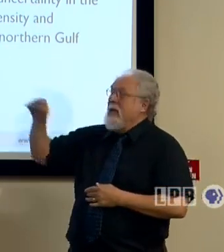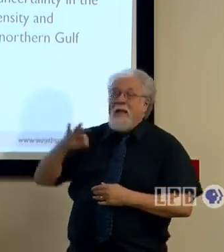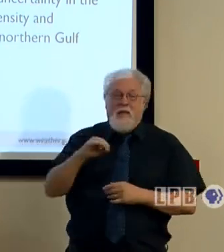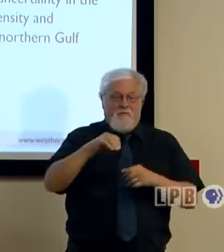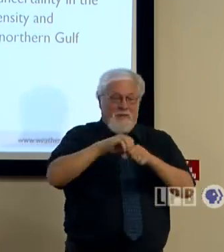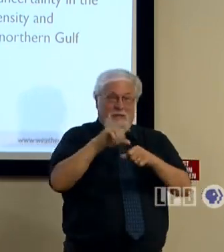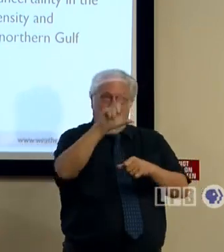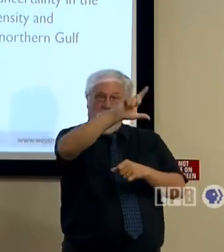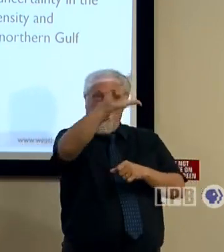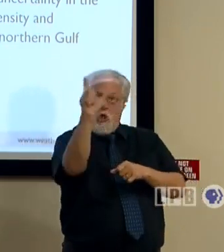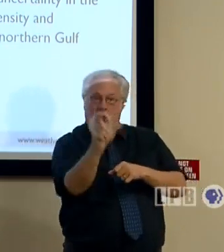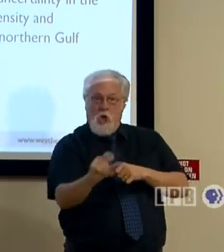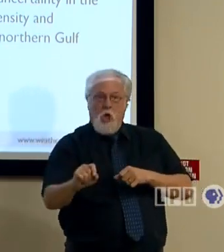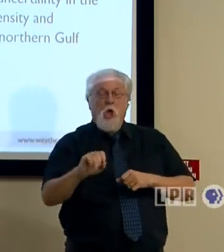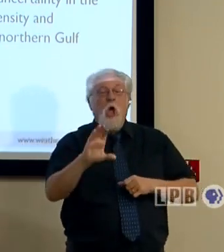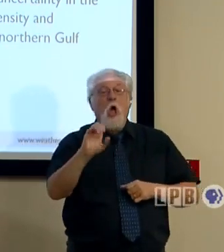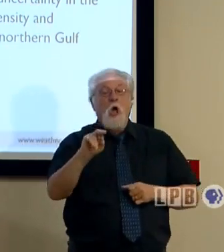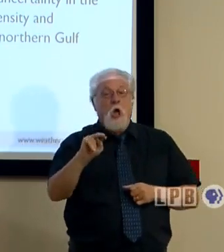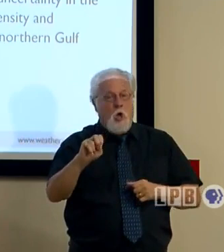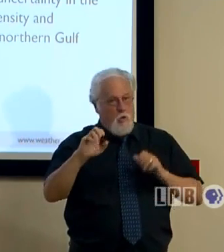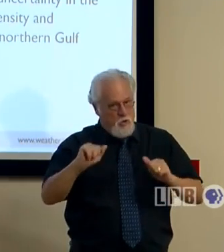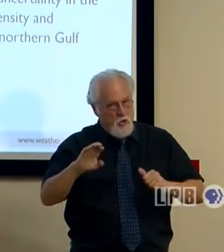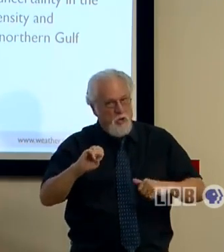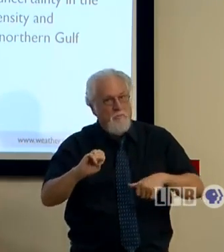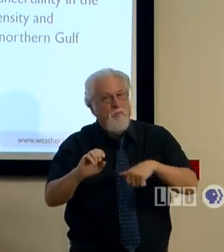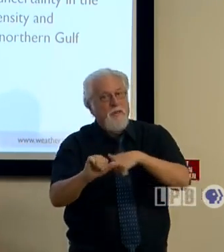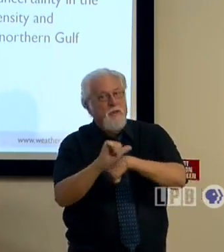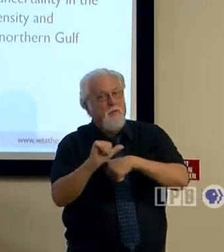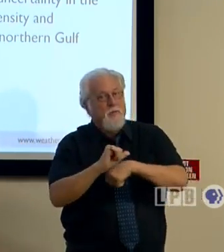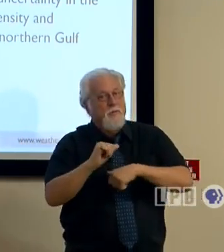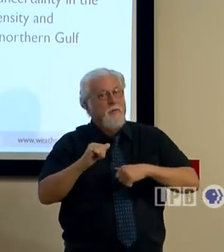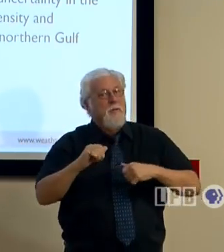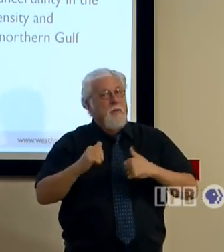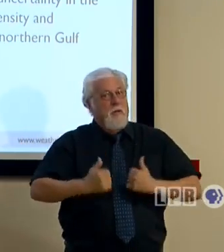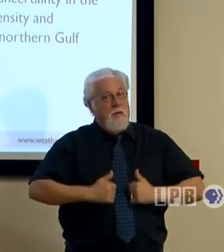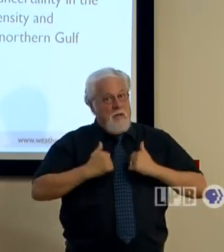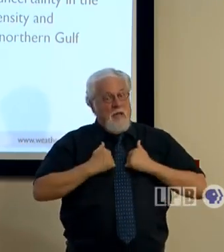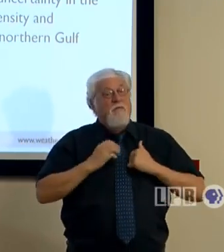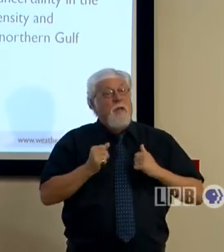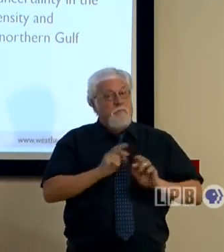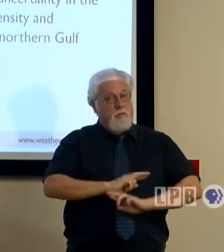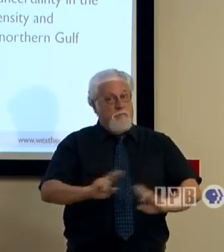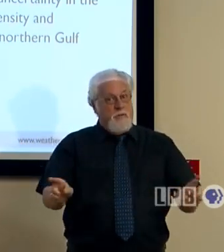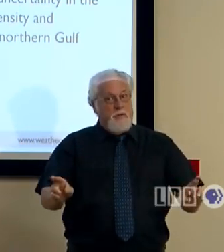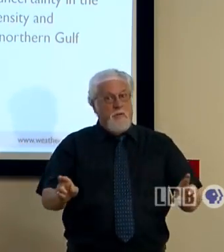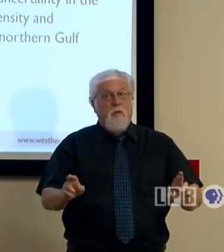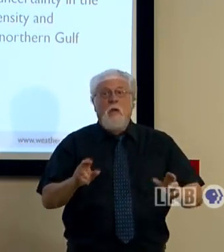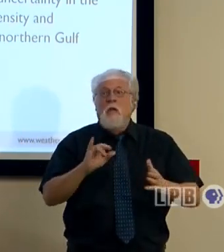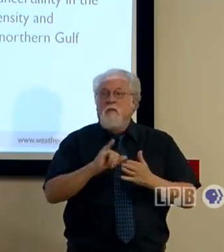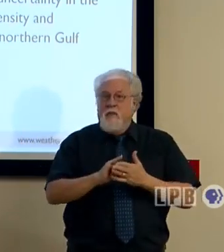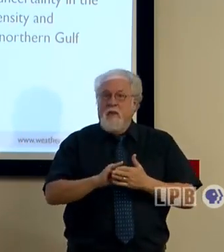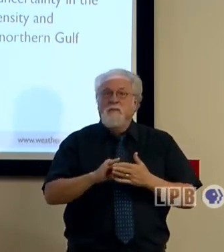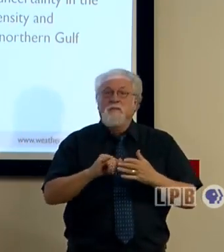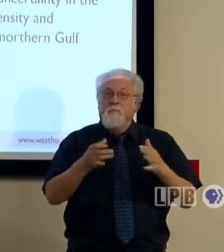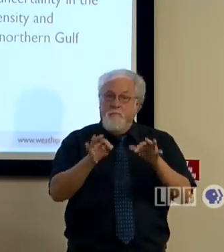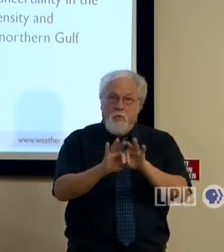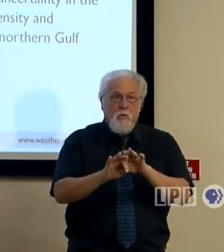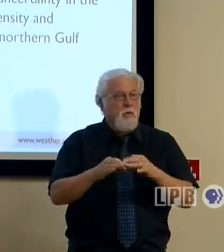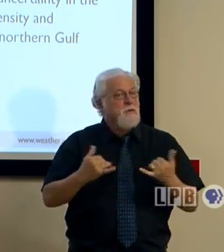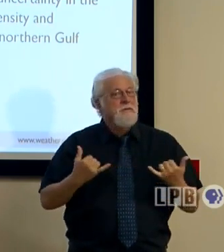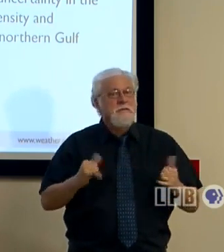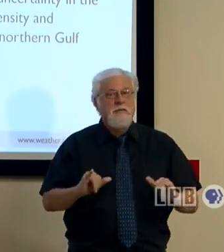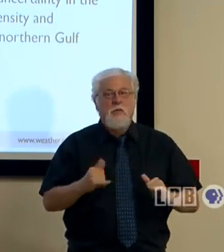in the cone, you can be affected by life-threatening impacts and you need to prepare as such. And that's really important as we are still